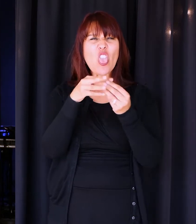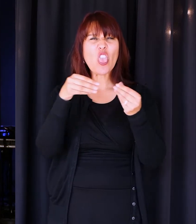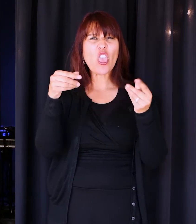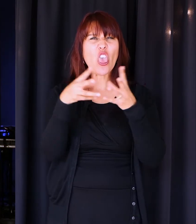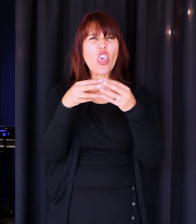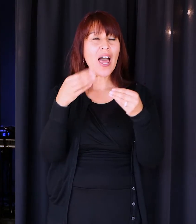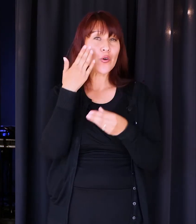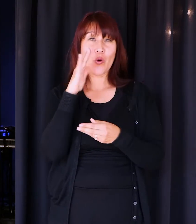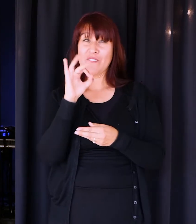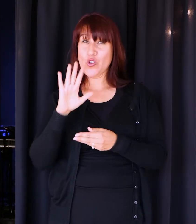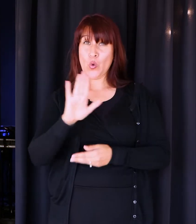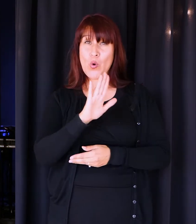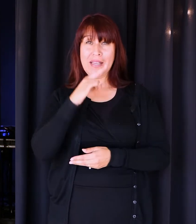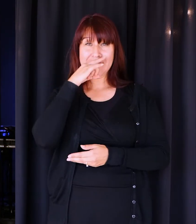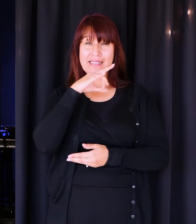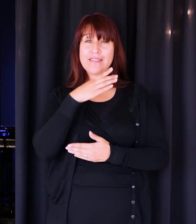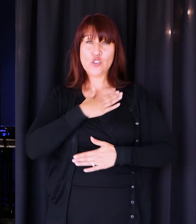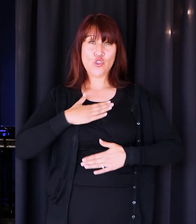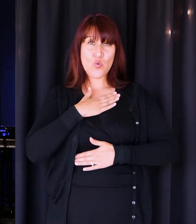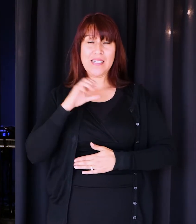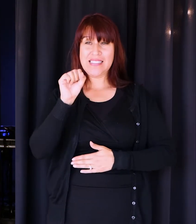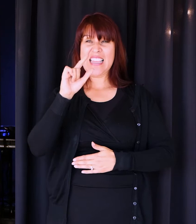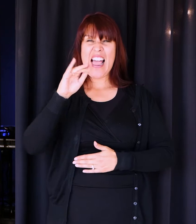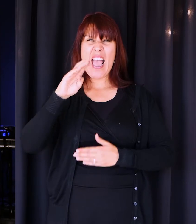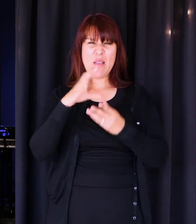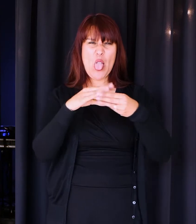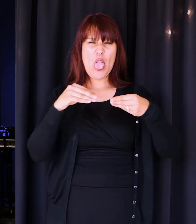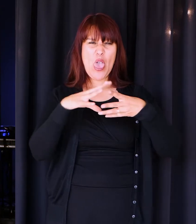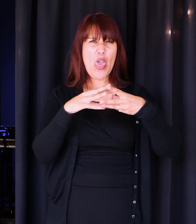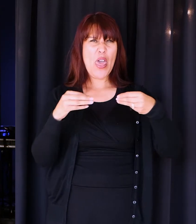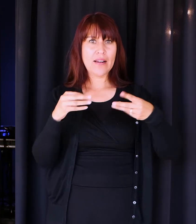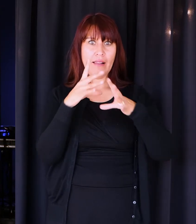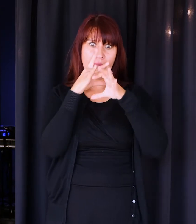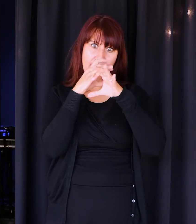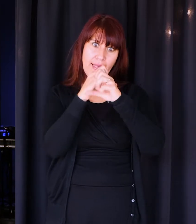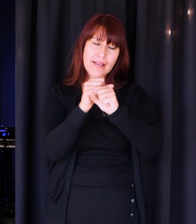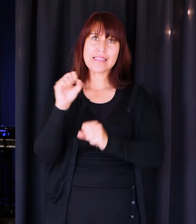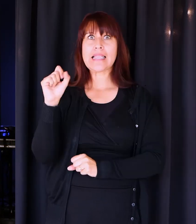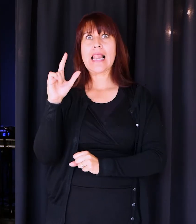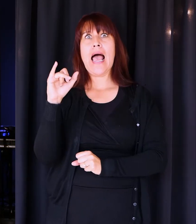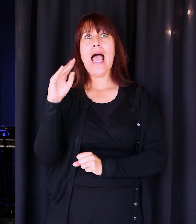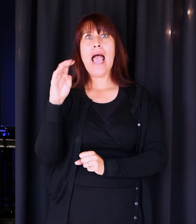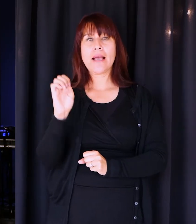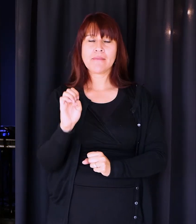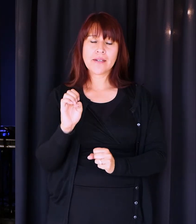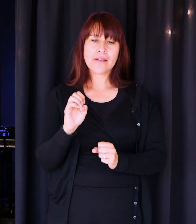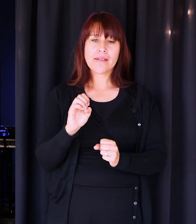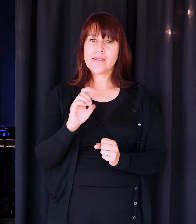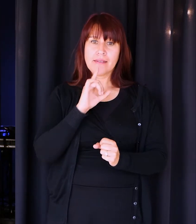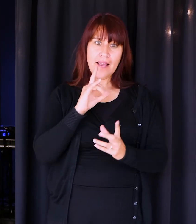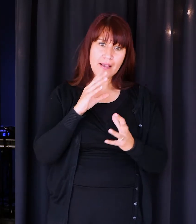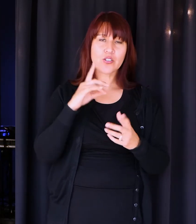I don't know if your kids like slime. My kids, they have an obsession with slime. I'm just telling you, it's just